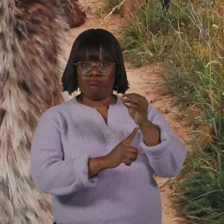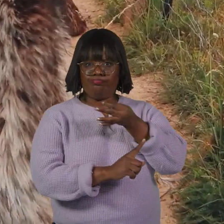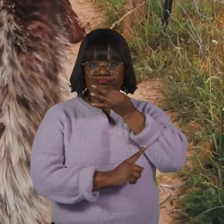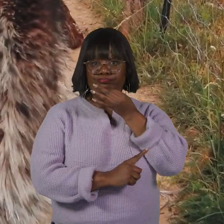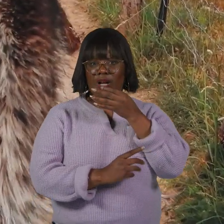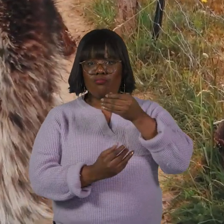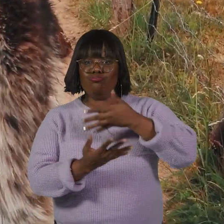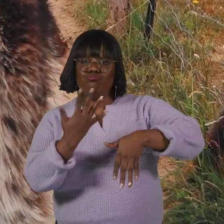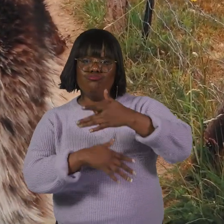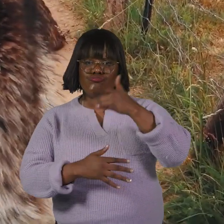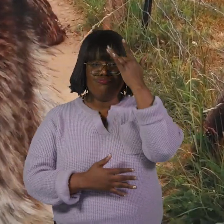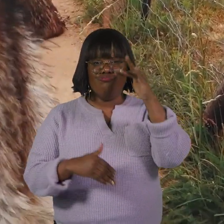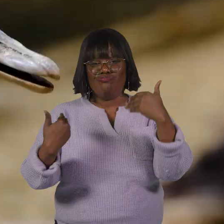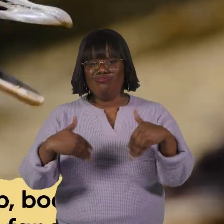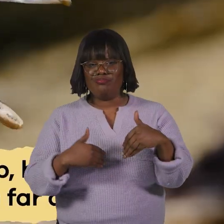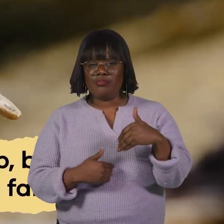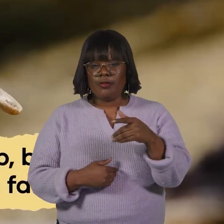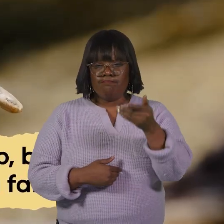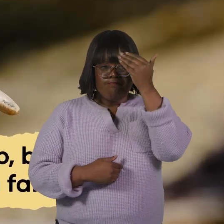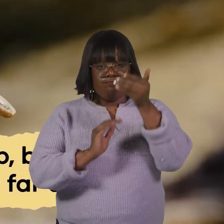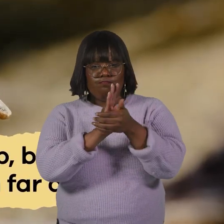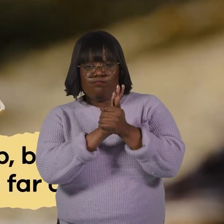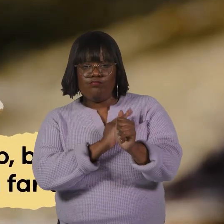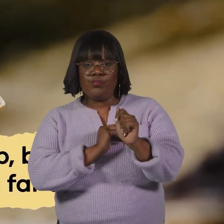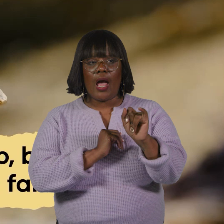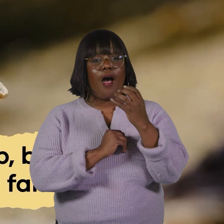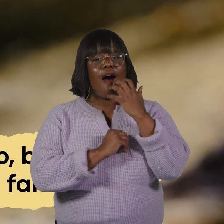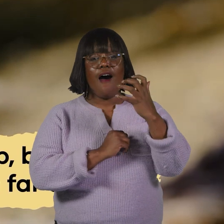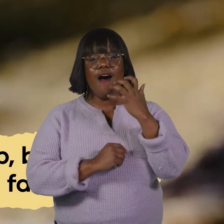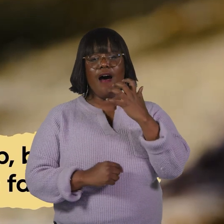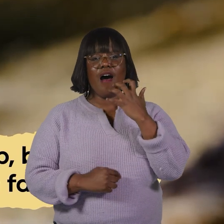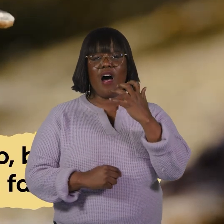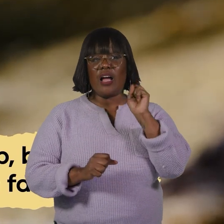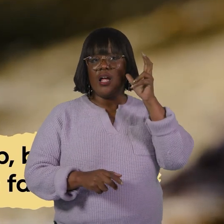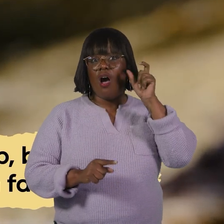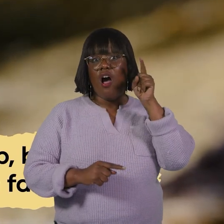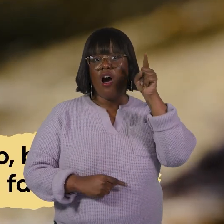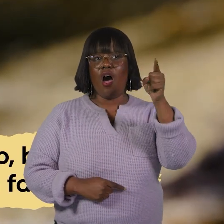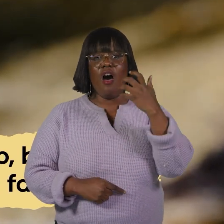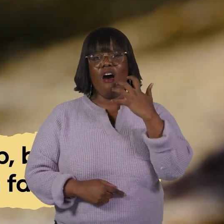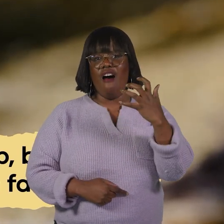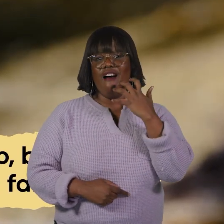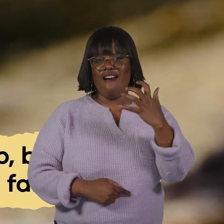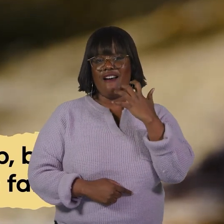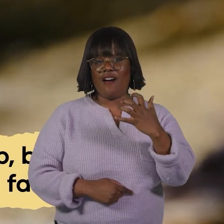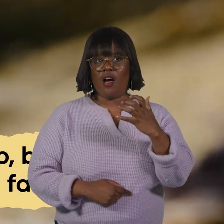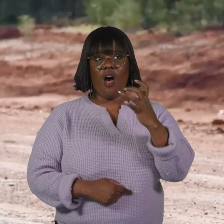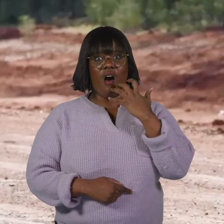clever and social. They are known for their deep, booming calls that can be heard from far away. These